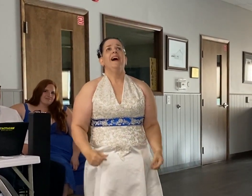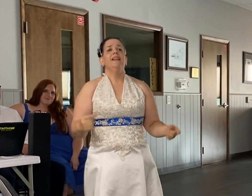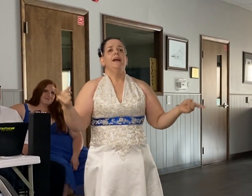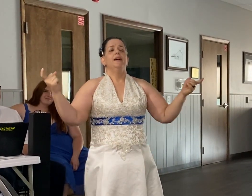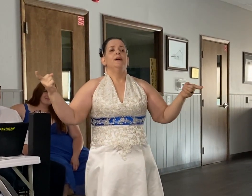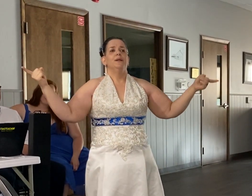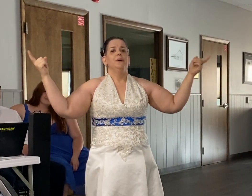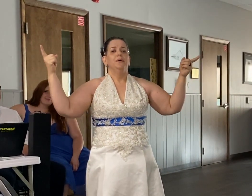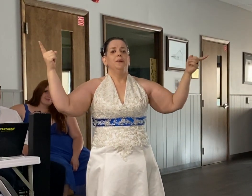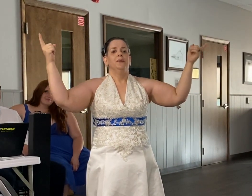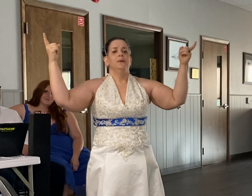Hallelujah